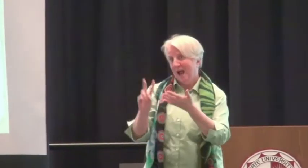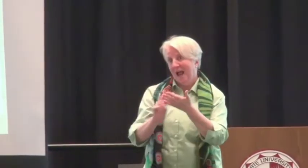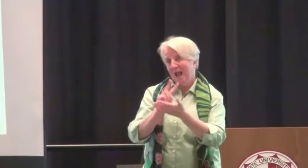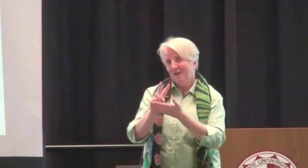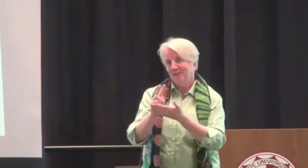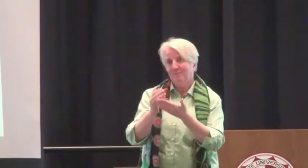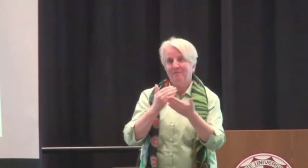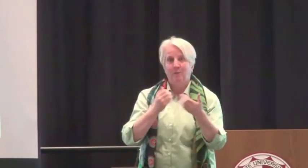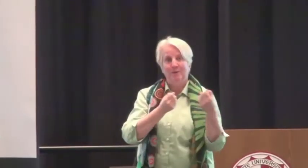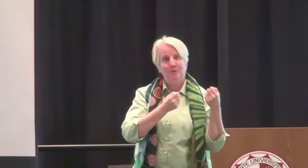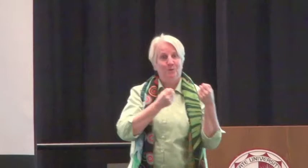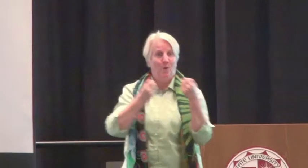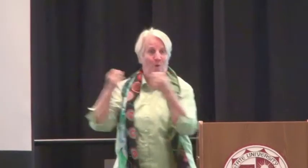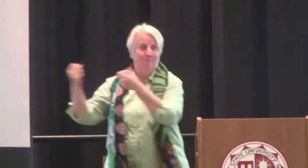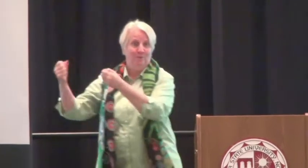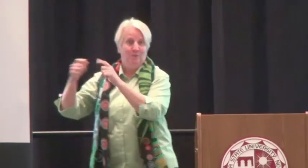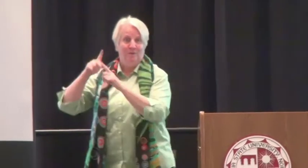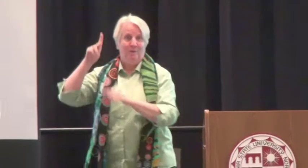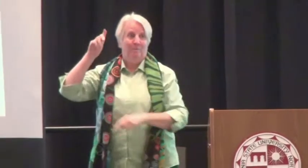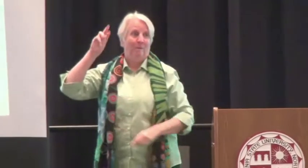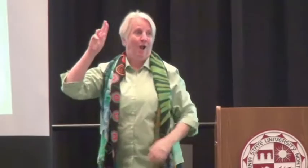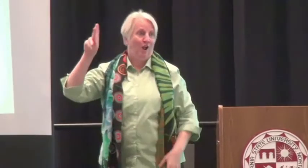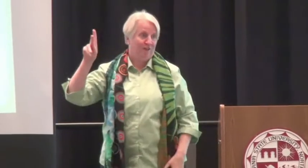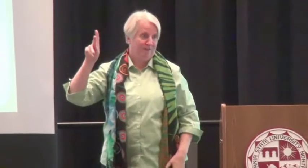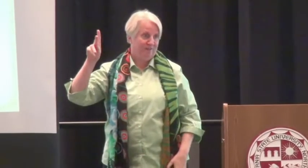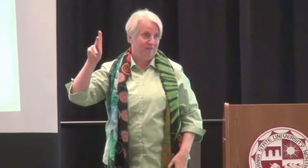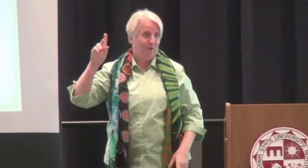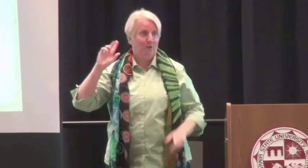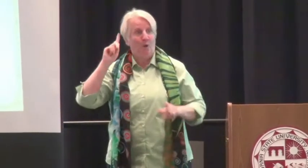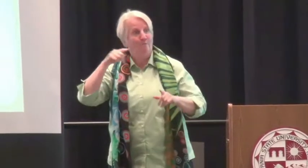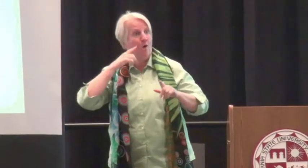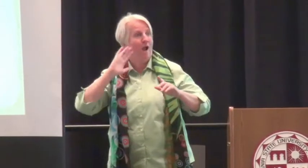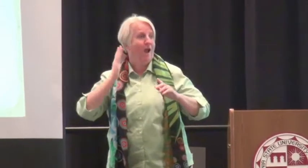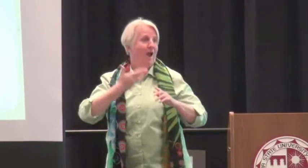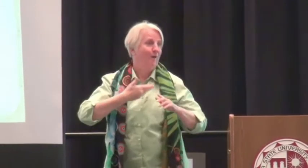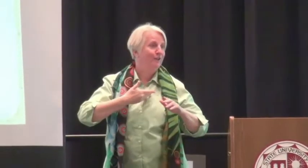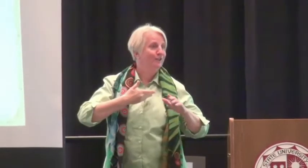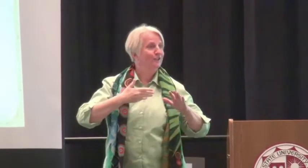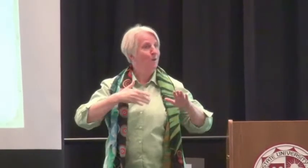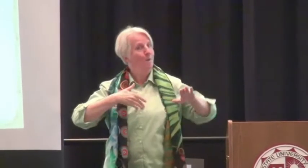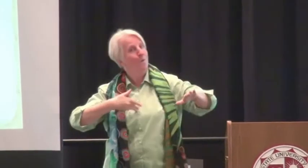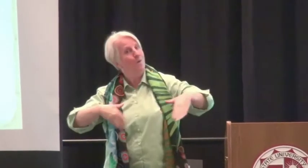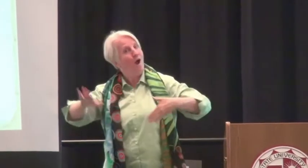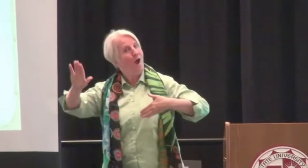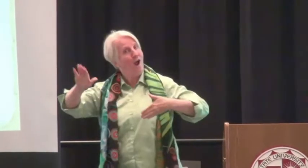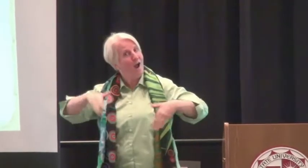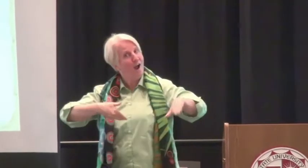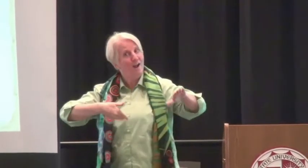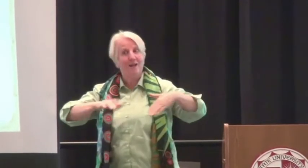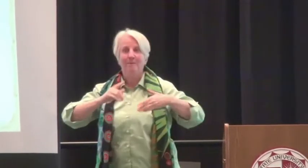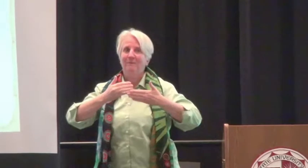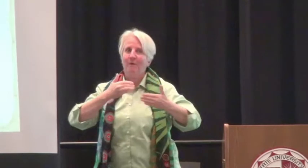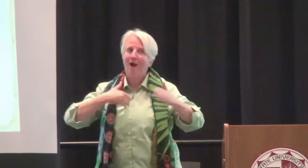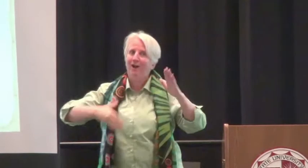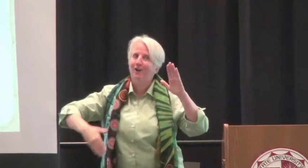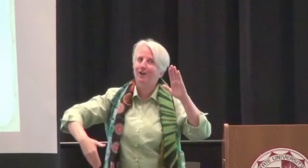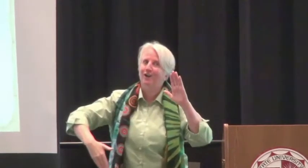She had maybe written that note maybe two hours before we had driven to the park to go for our walk that day,